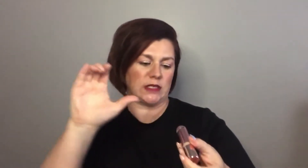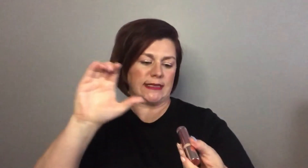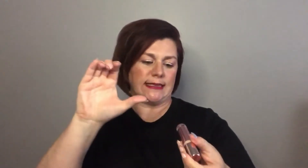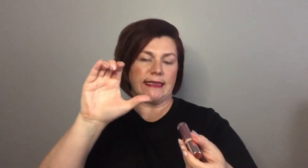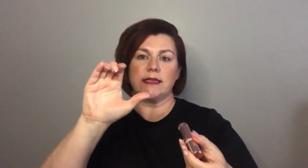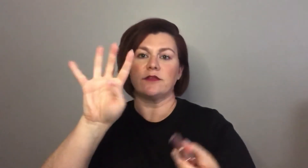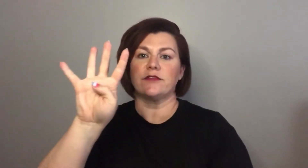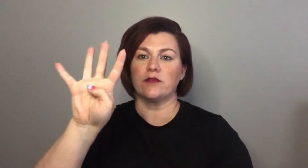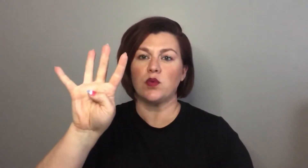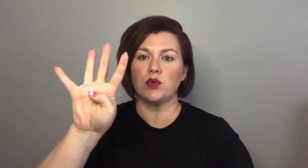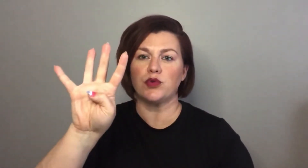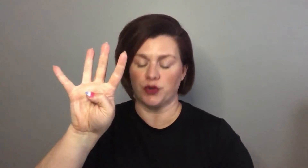shade is C4